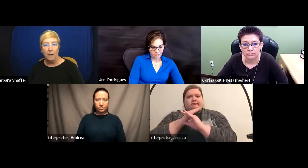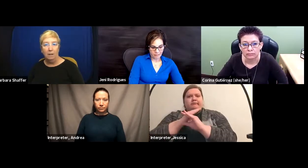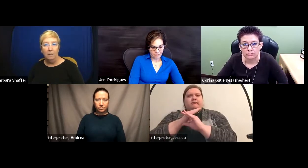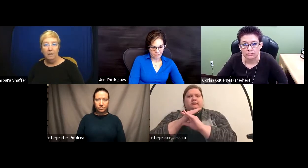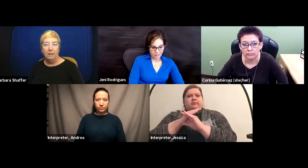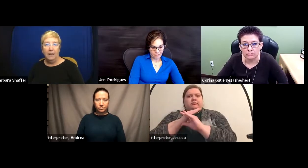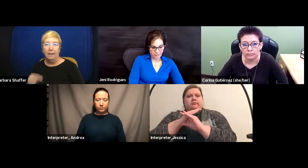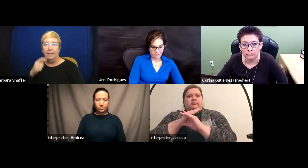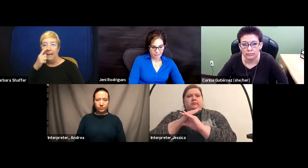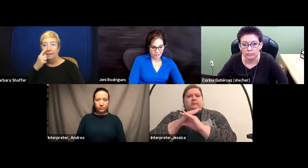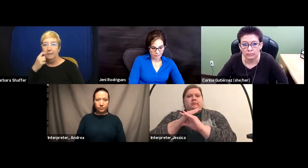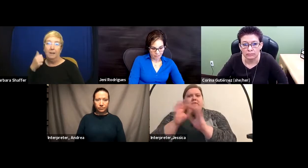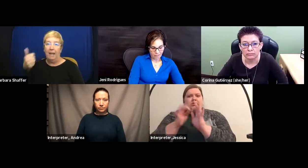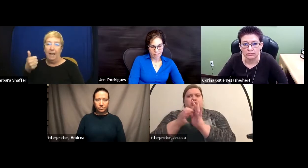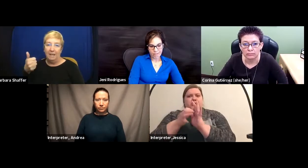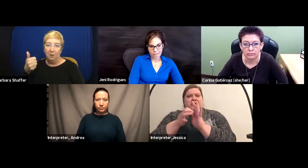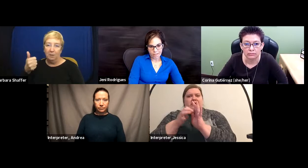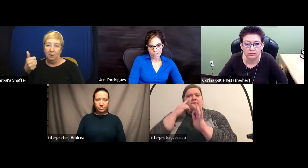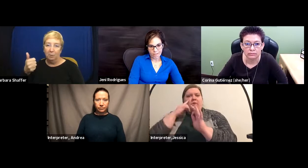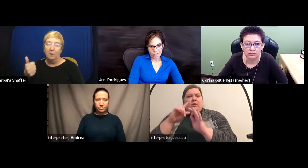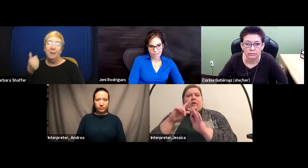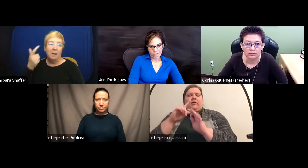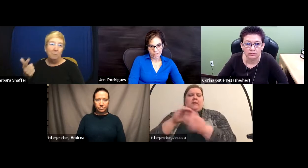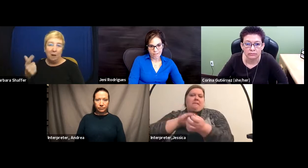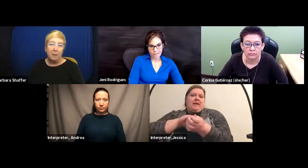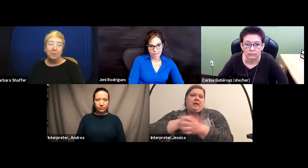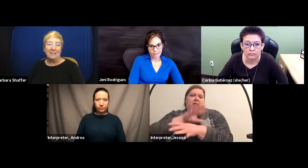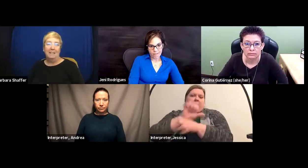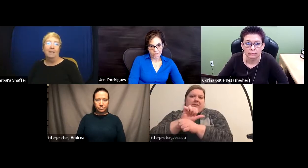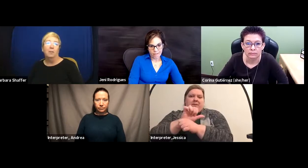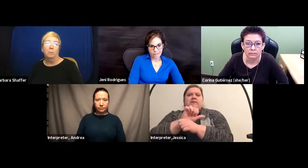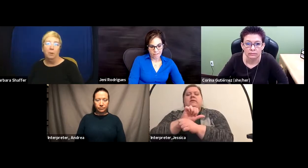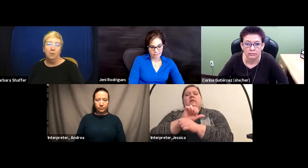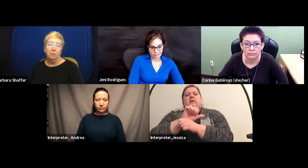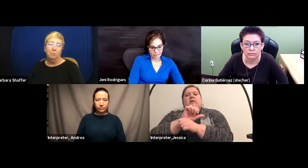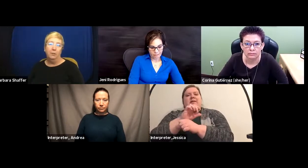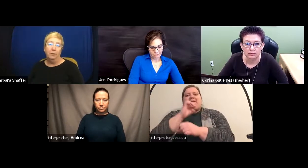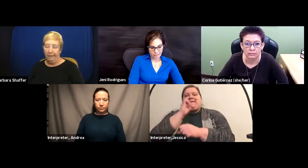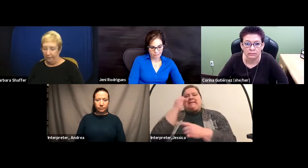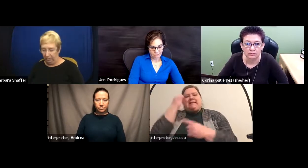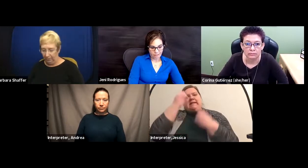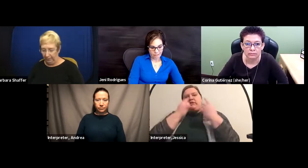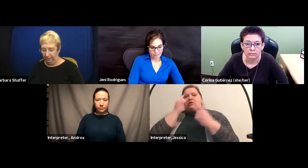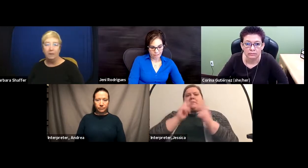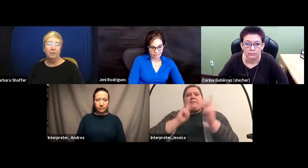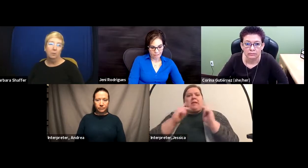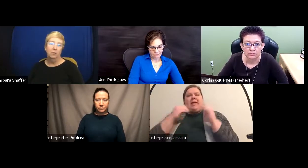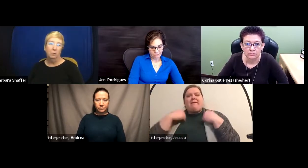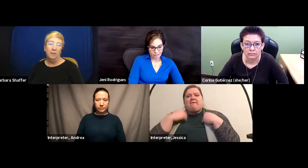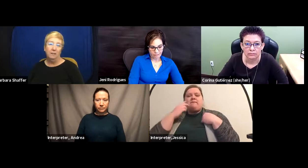well and can't, A, hear an interpreter and may not be able to see an interpreter two-dimensionally on a screen. So I think those are two things